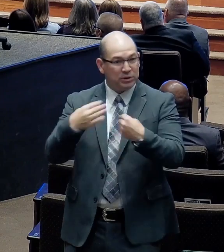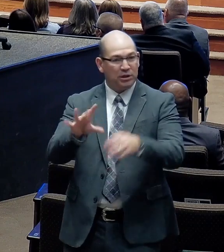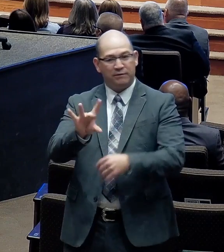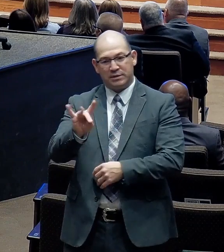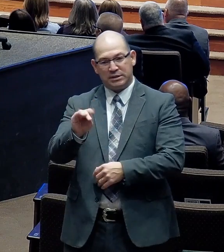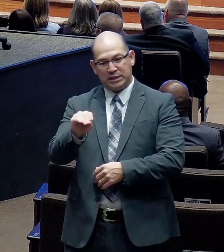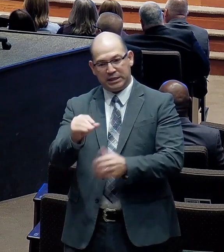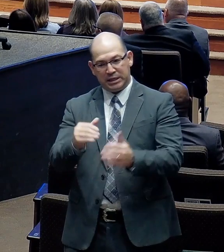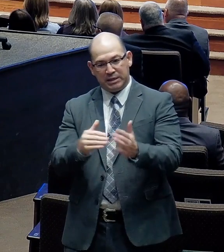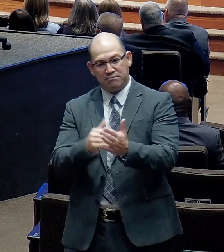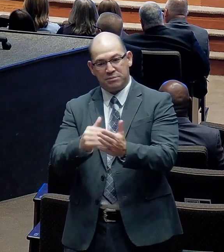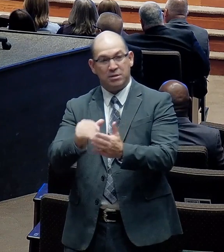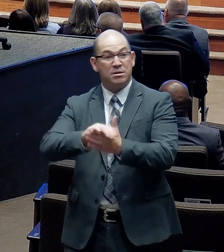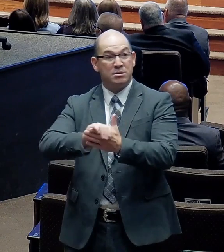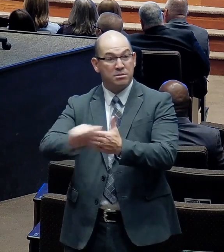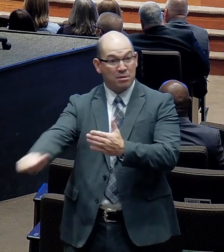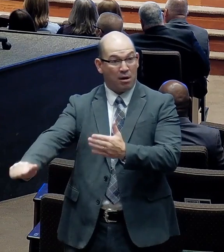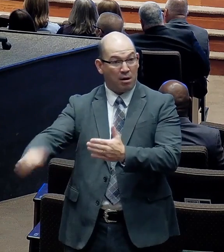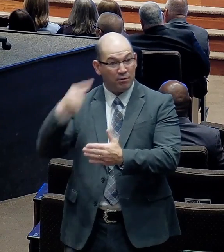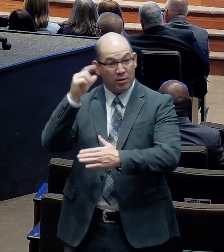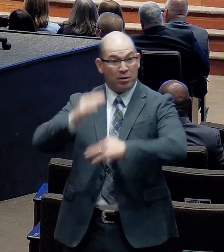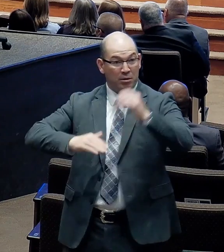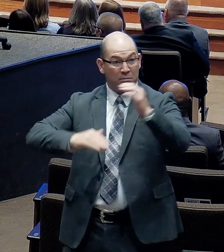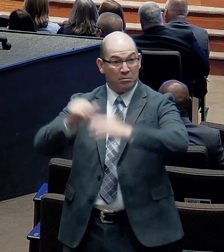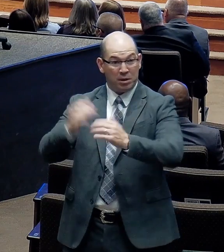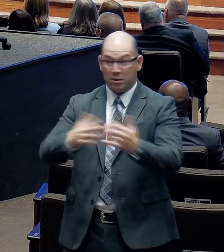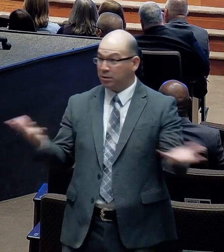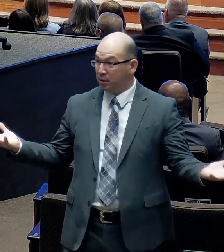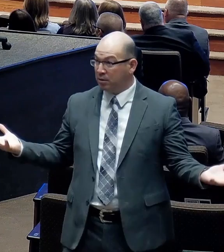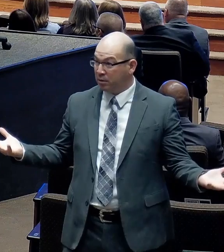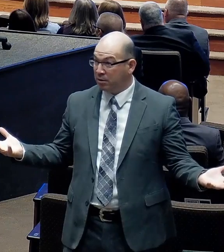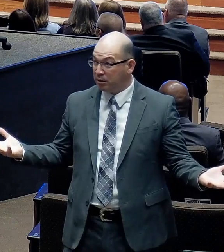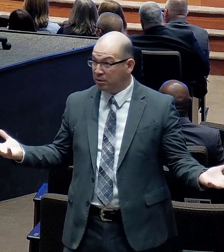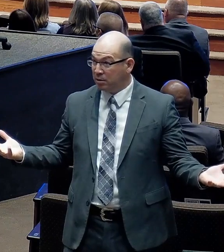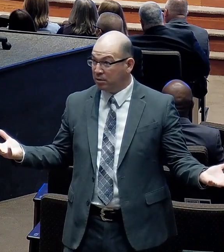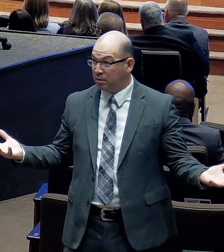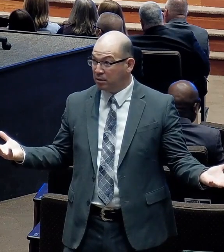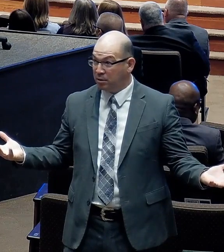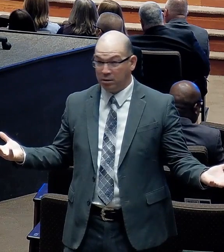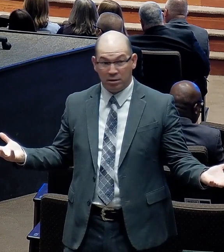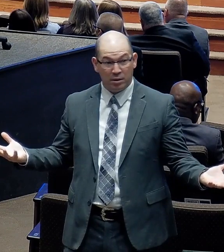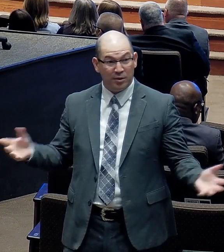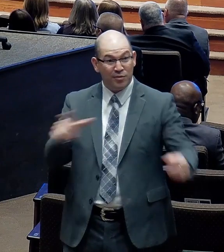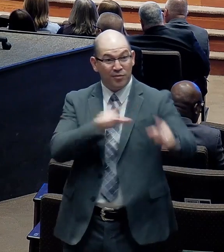number. But it's a reality. The Lord. done great things. us. Amen.